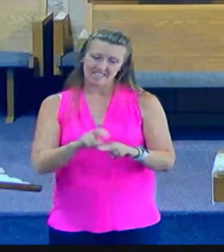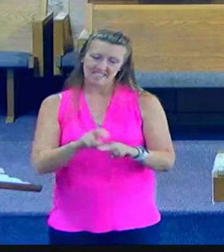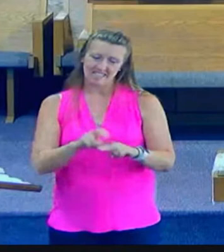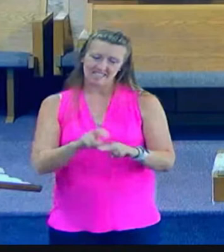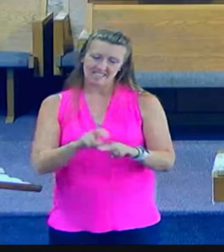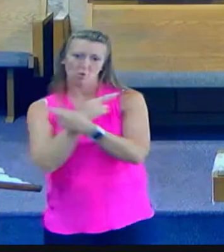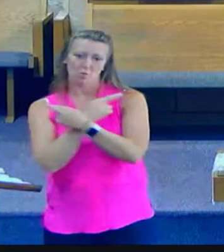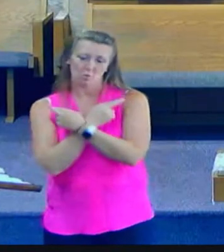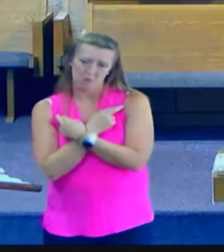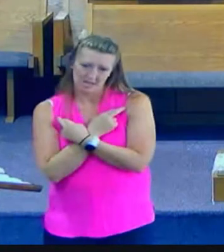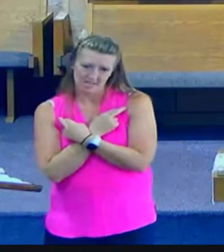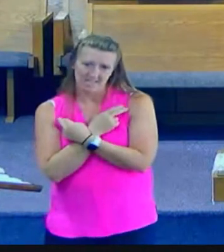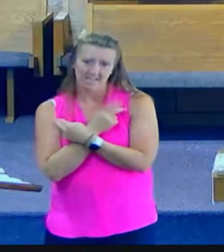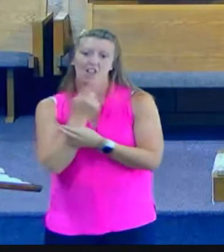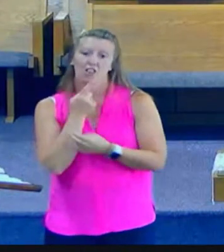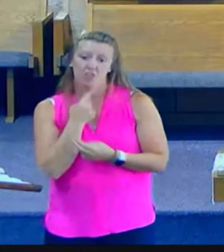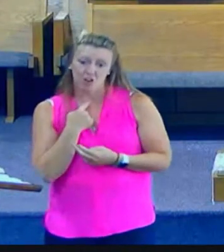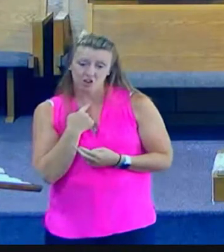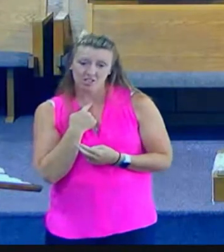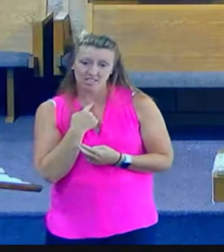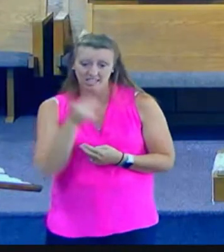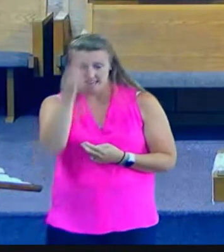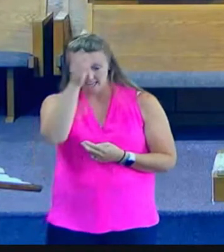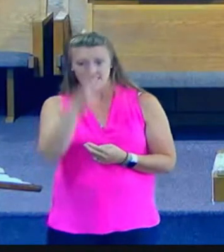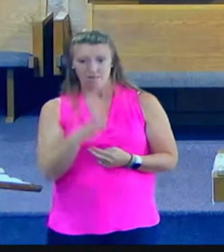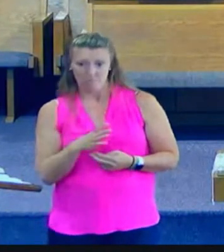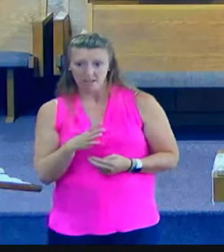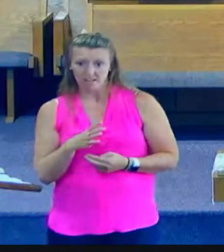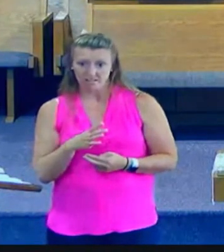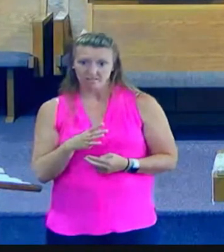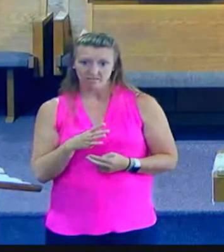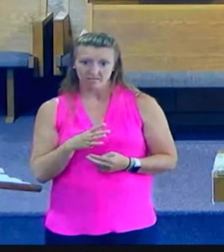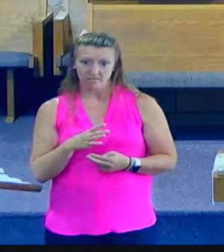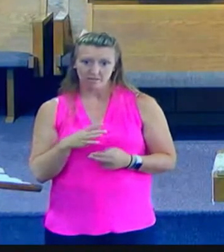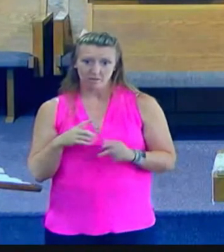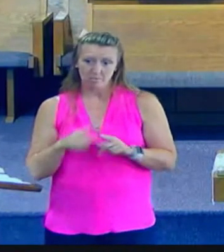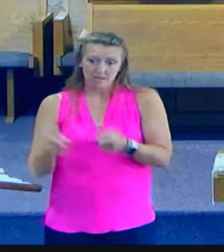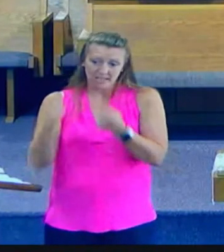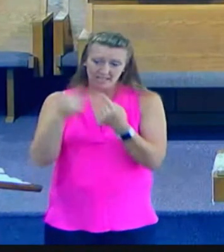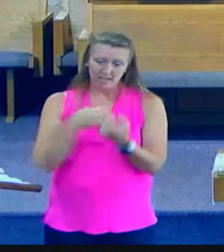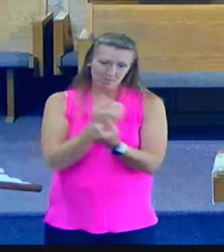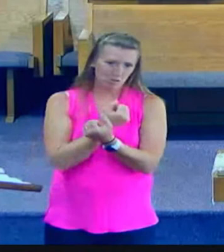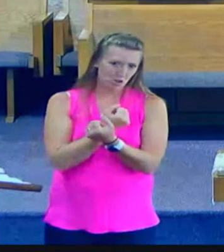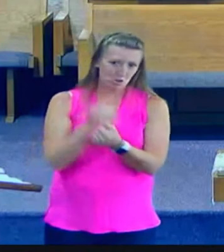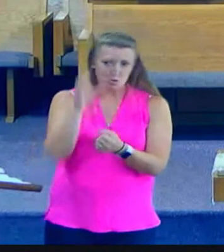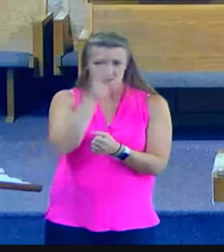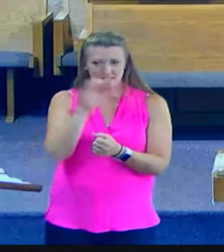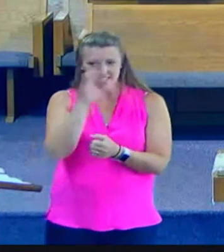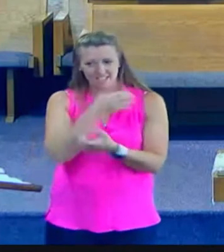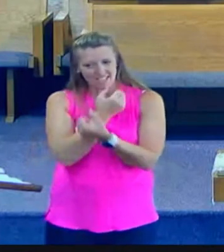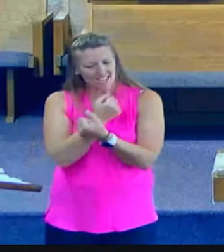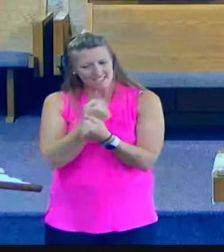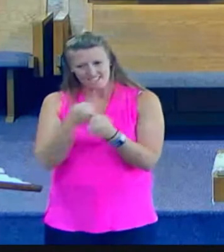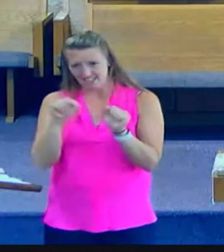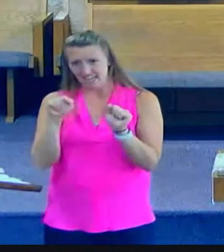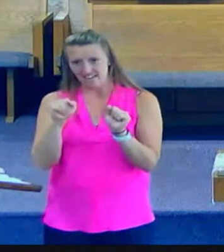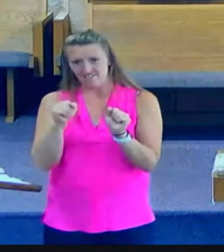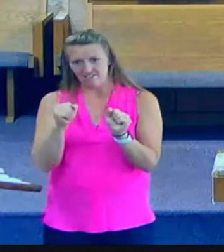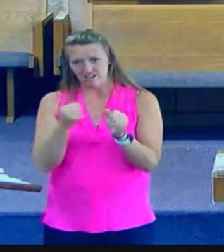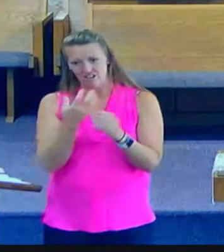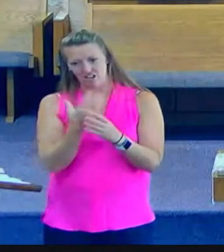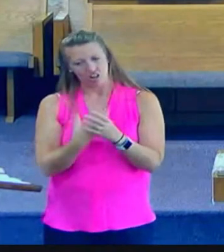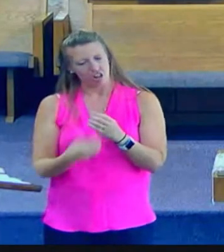what he came to earth to do seeking and saving lost souls. If you're ever going through a trial